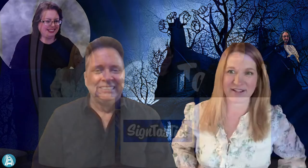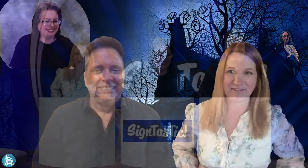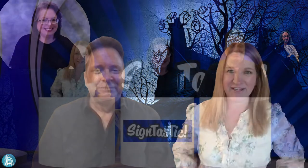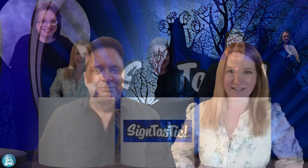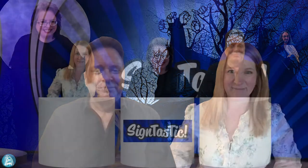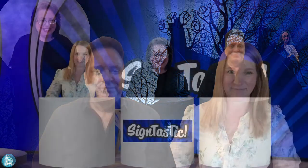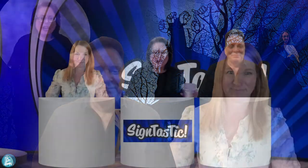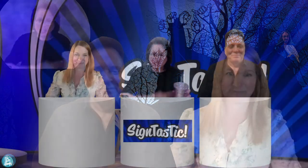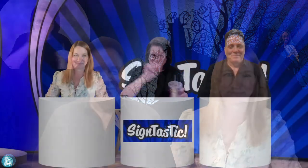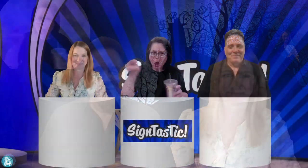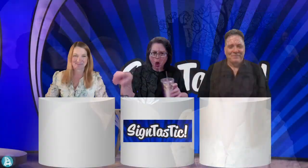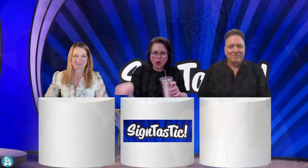David.